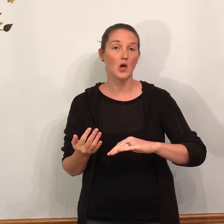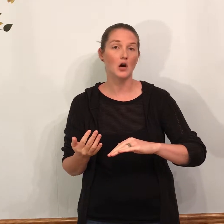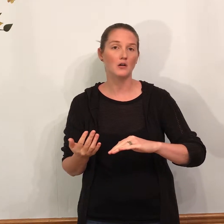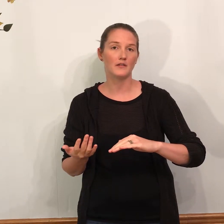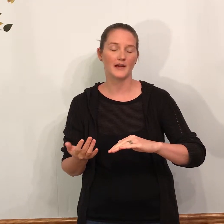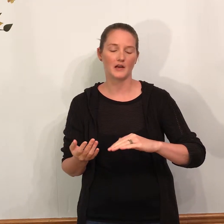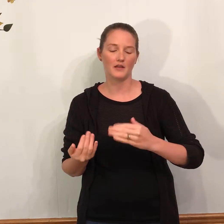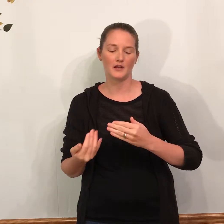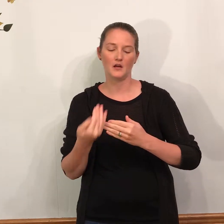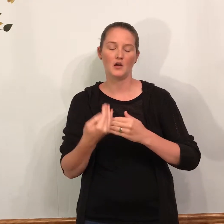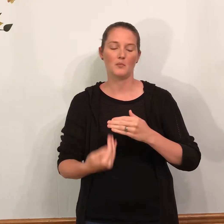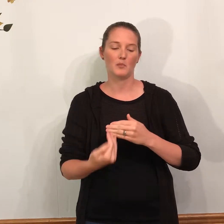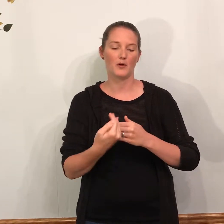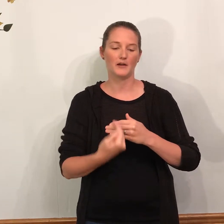log, that kind of thing. Bread.